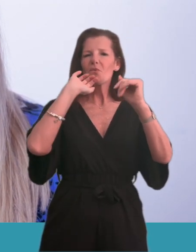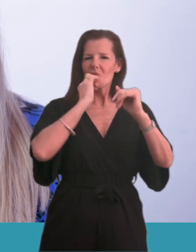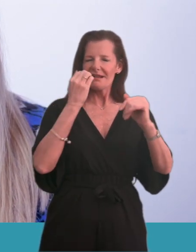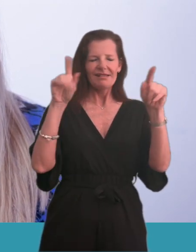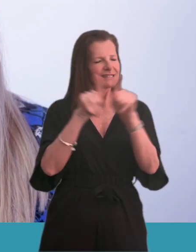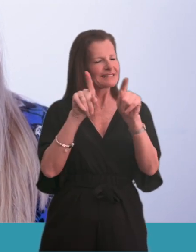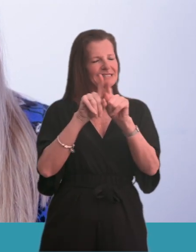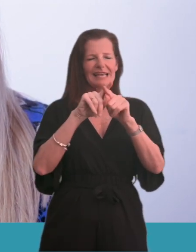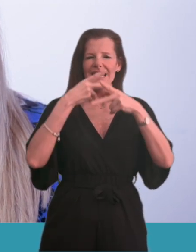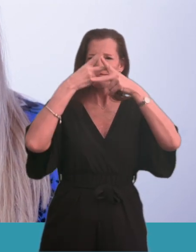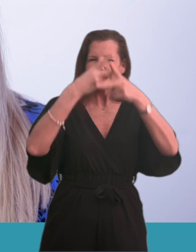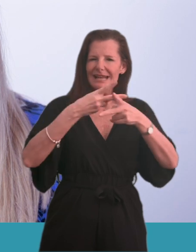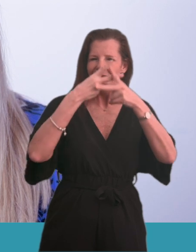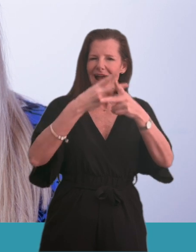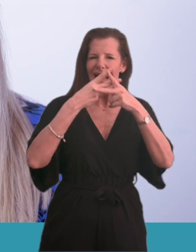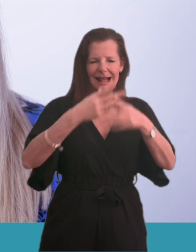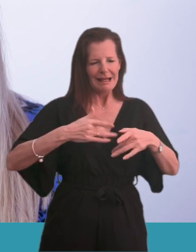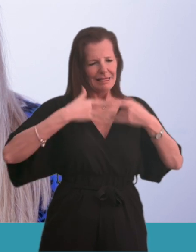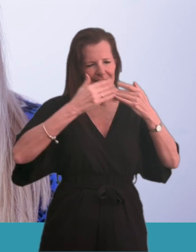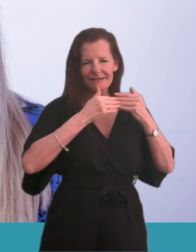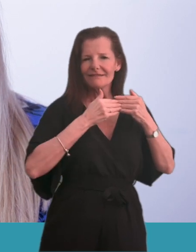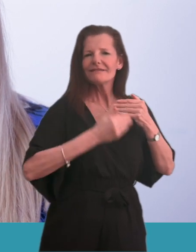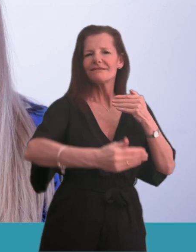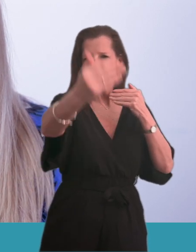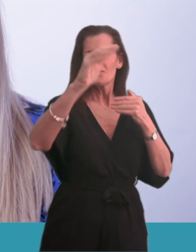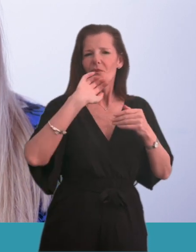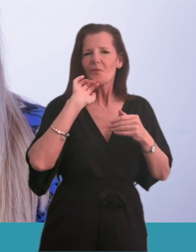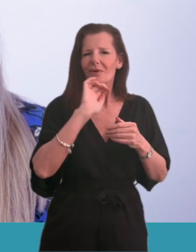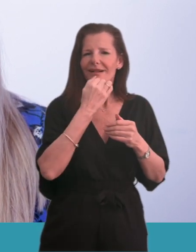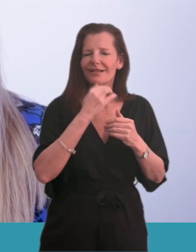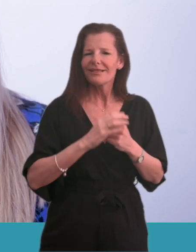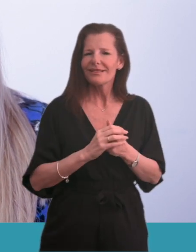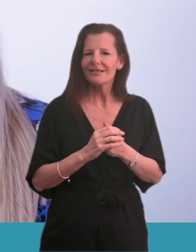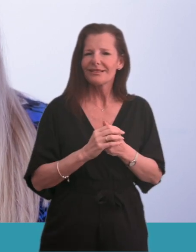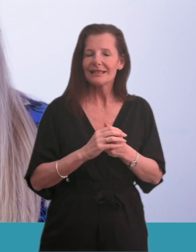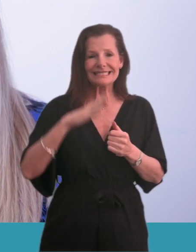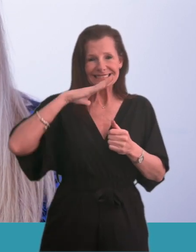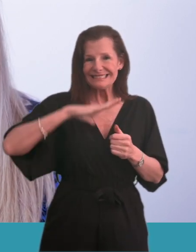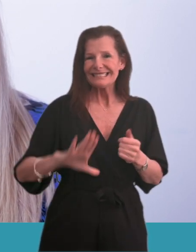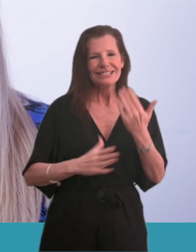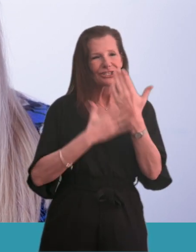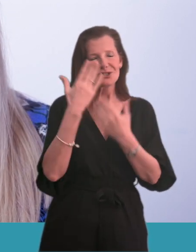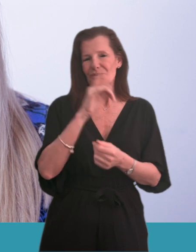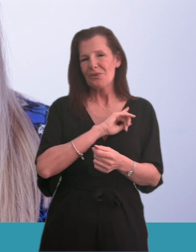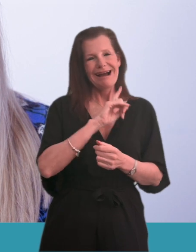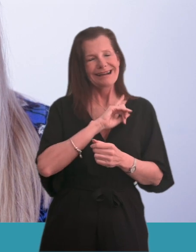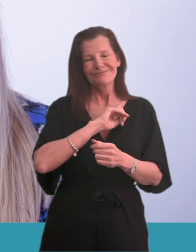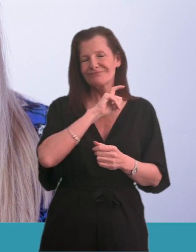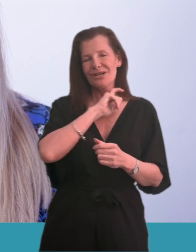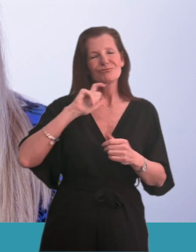to care or the same chance of living a long and healthy life. We need new facilities because the buildings at Royal Preston